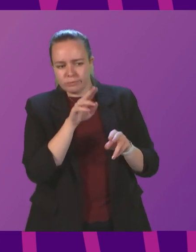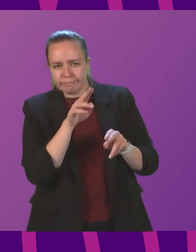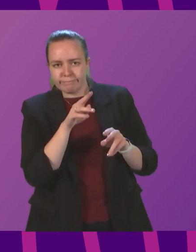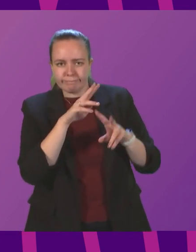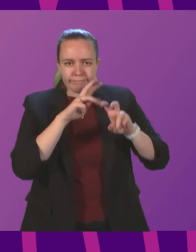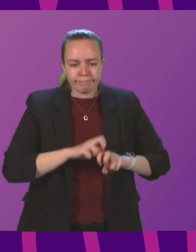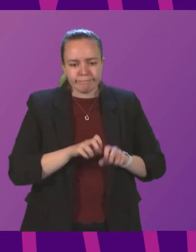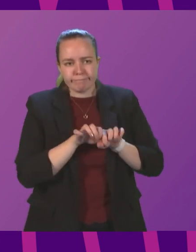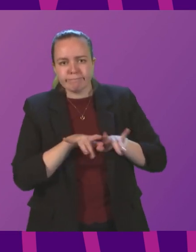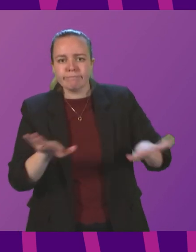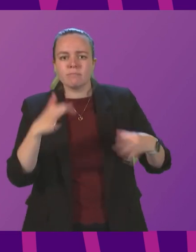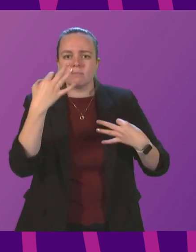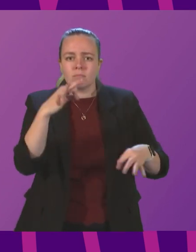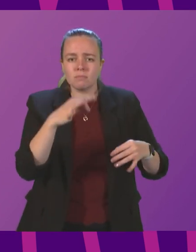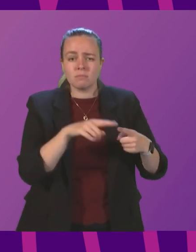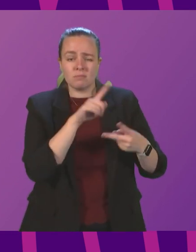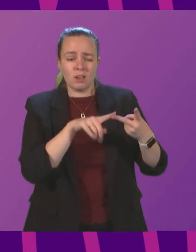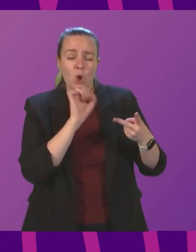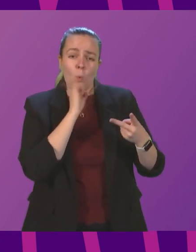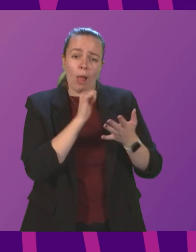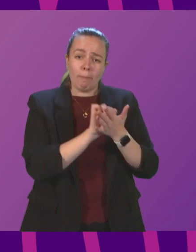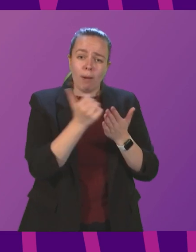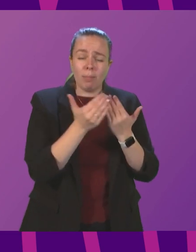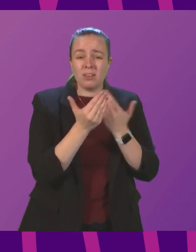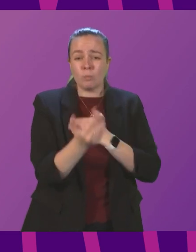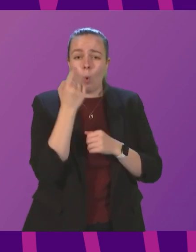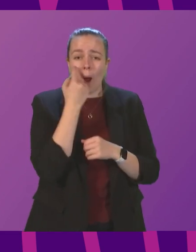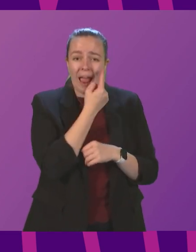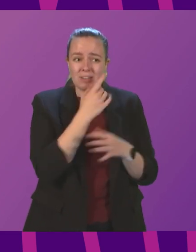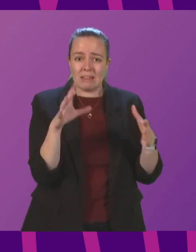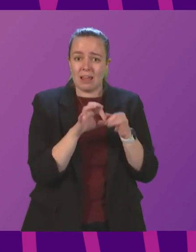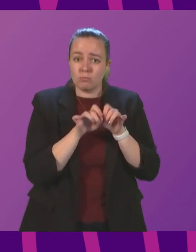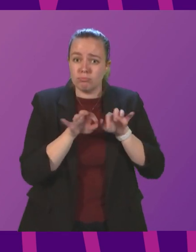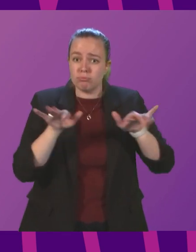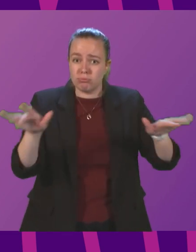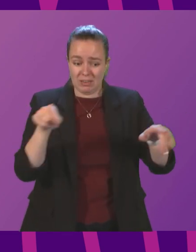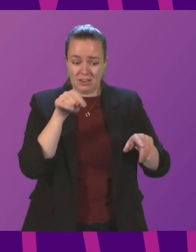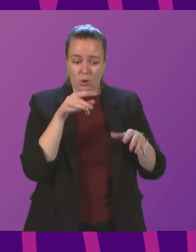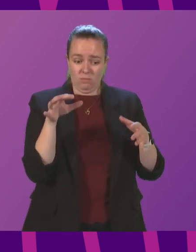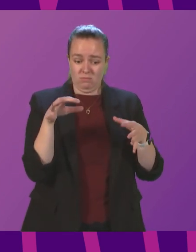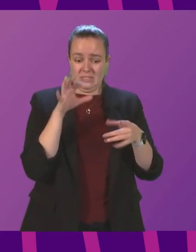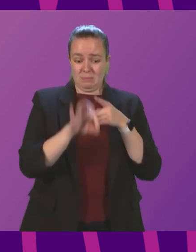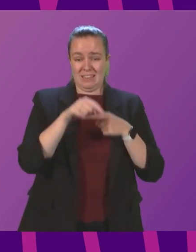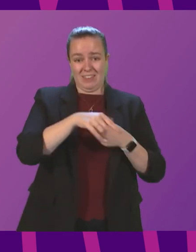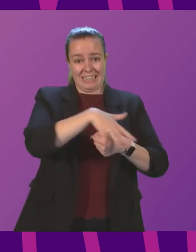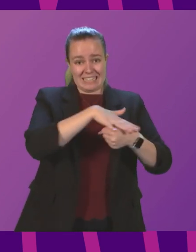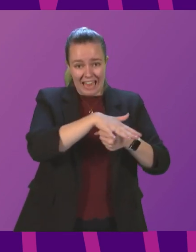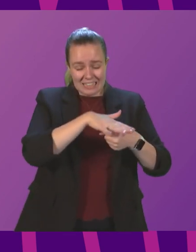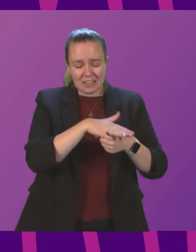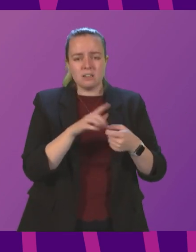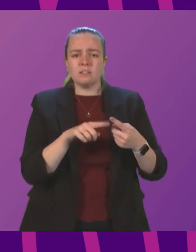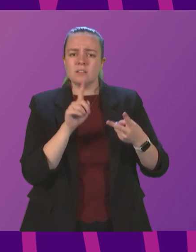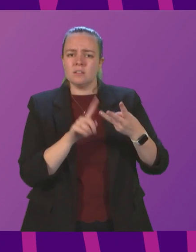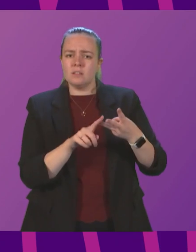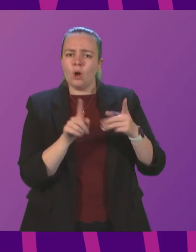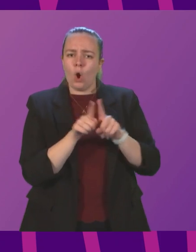passports? Will they publish further evidence regarding transmissions specifically within these settings? Will they also confirm